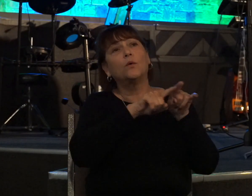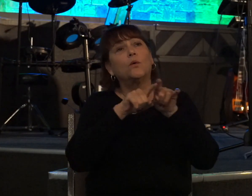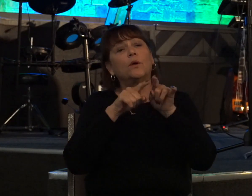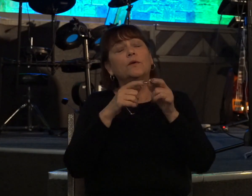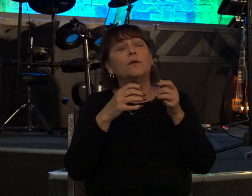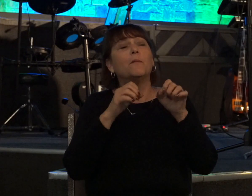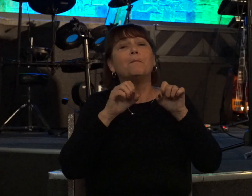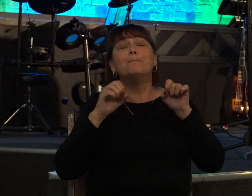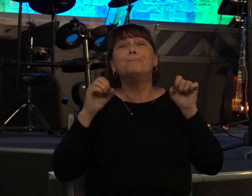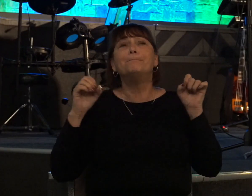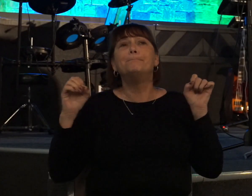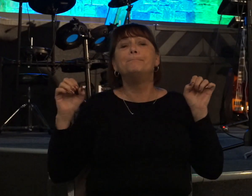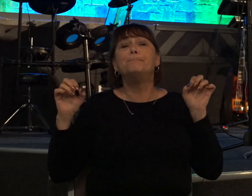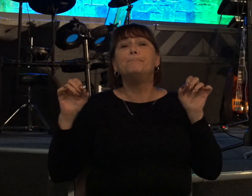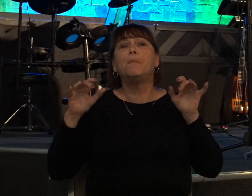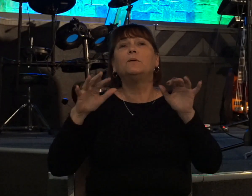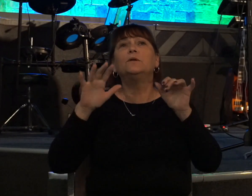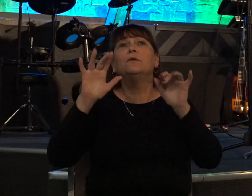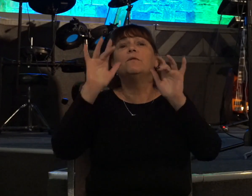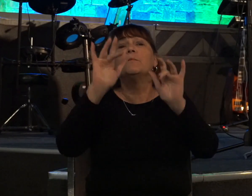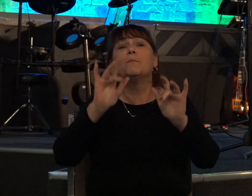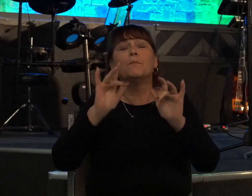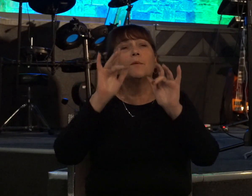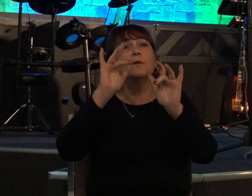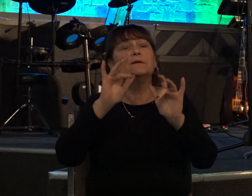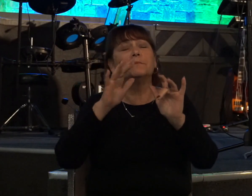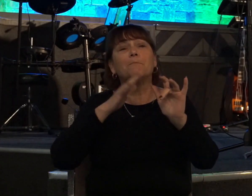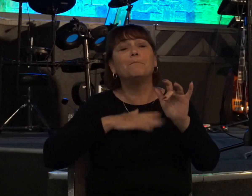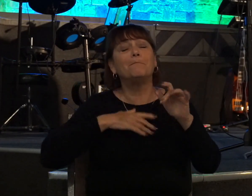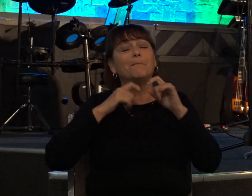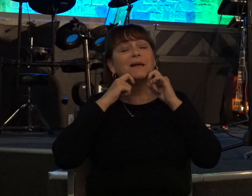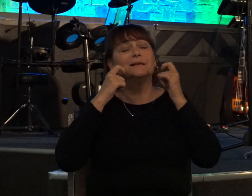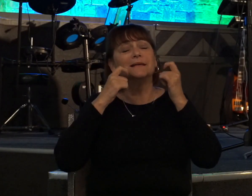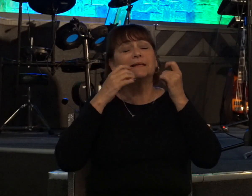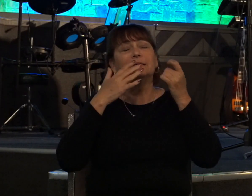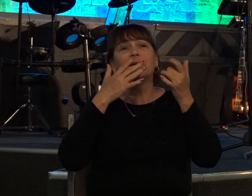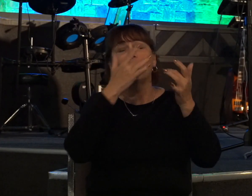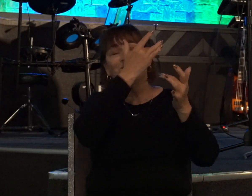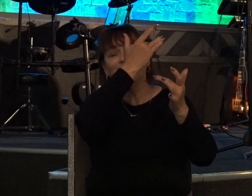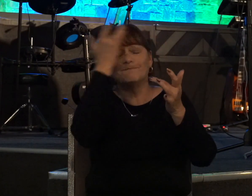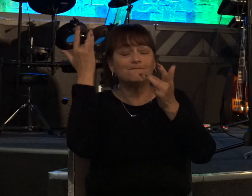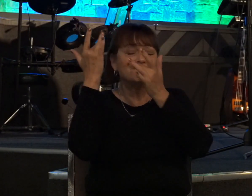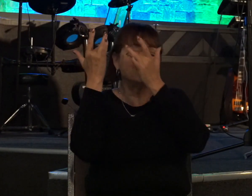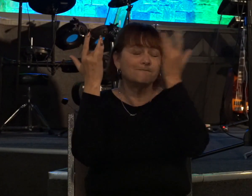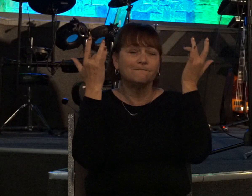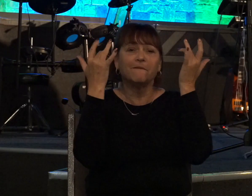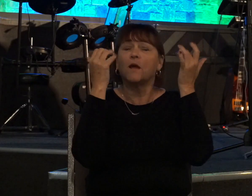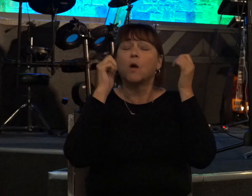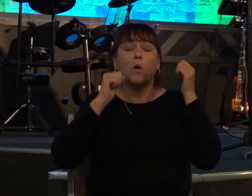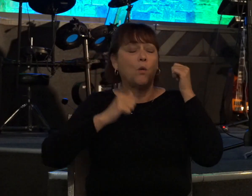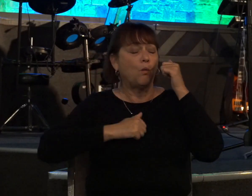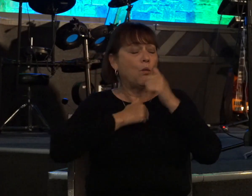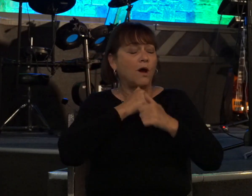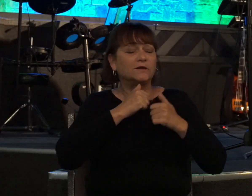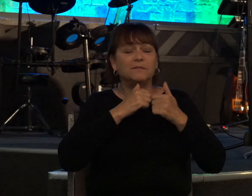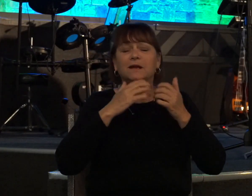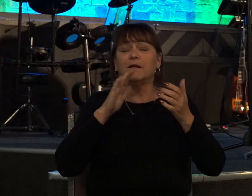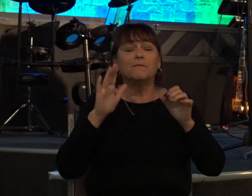of your tender mercies blot out my transgressions wash me thoroughly from my iniquity and cleanse me